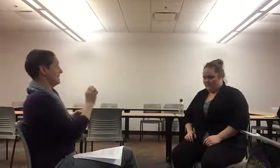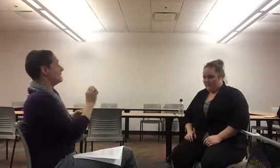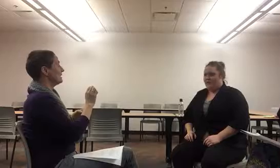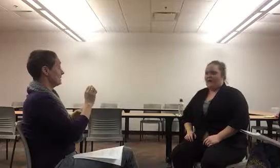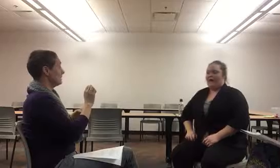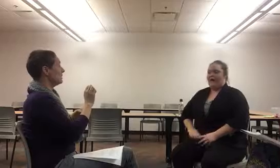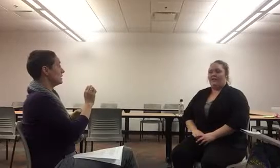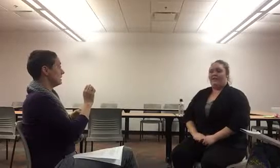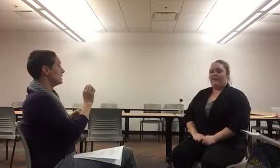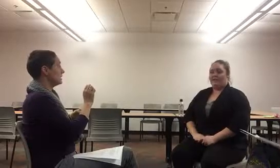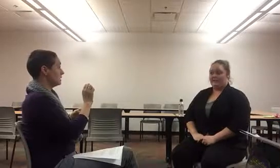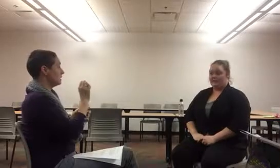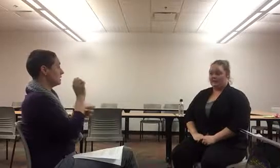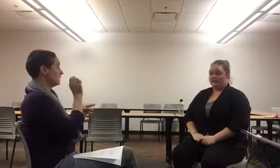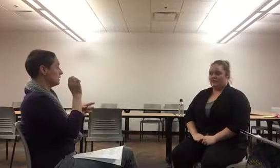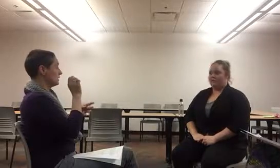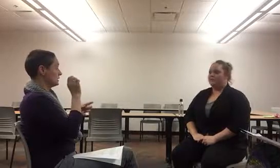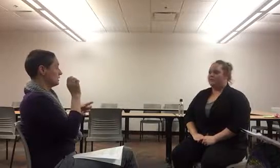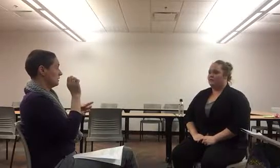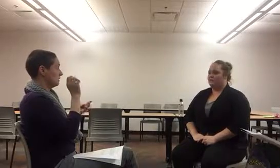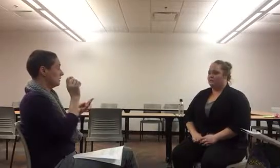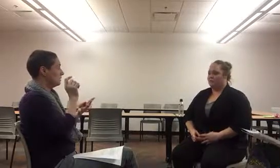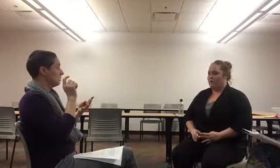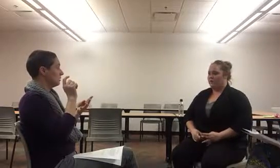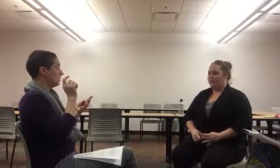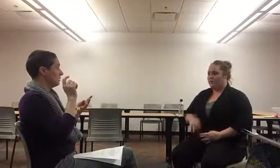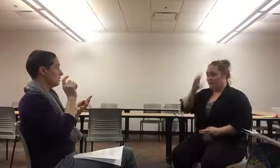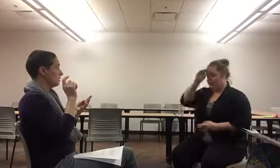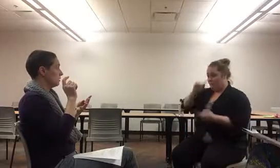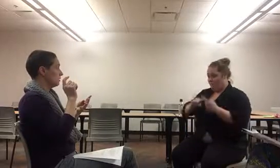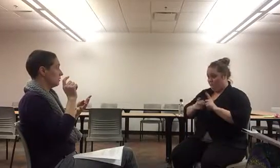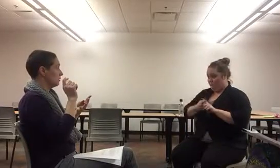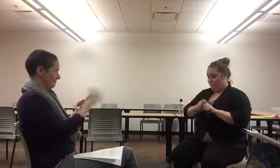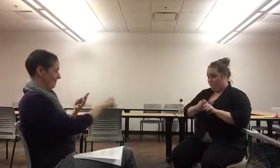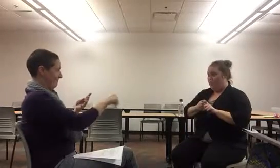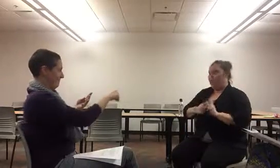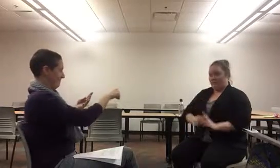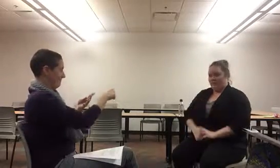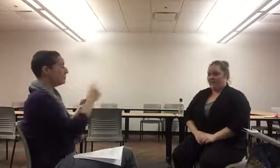I have Marquise... As well, who is my... Boyfriend.